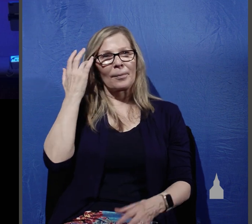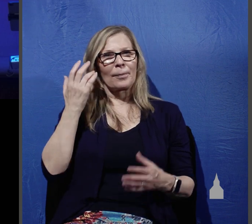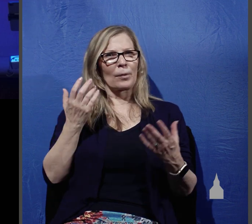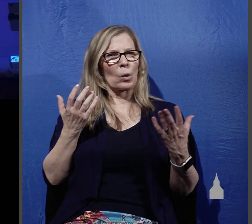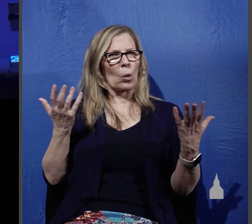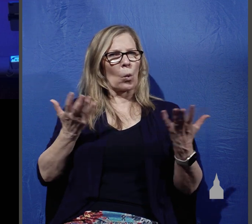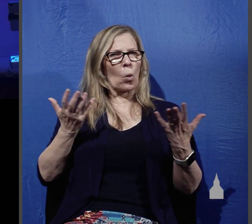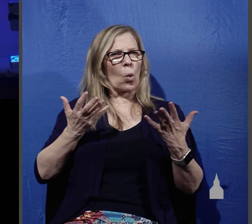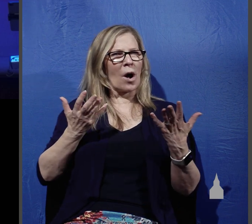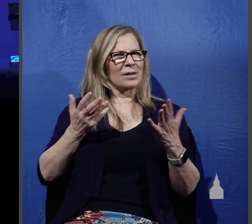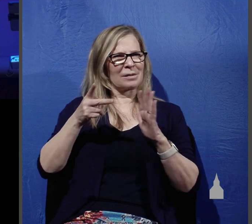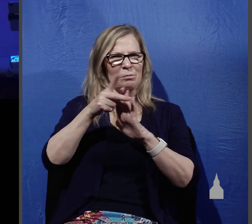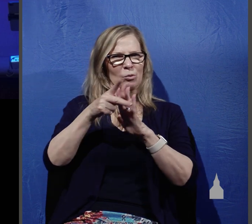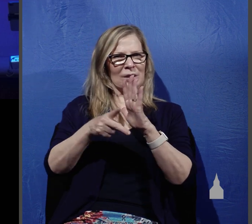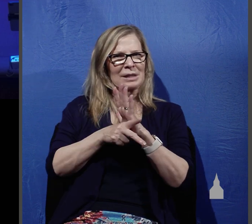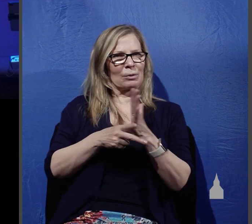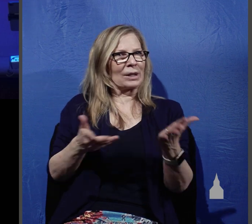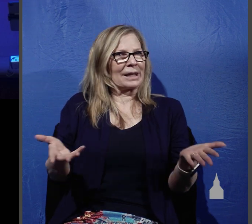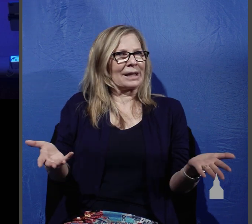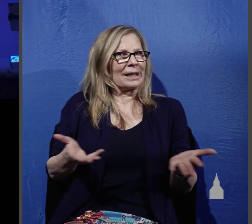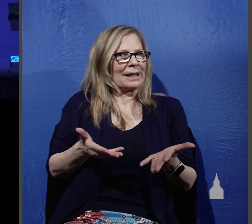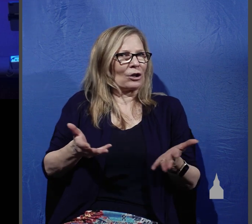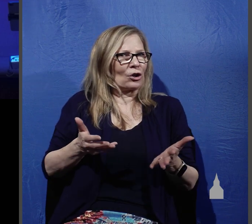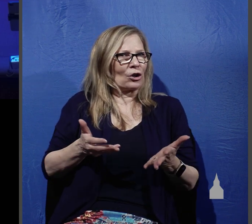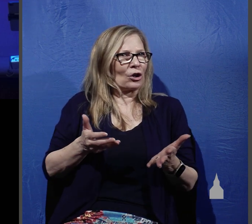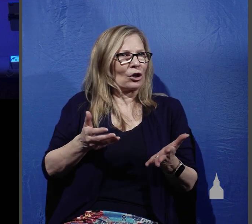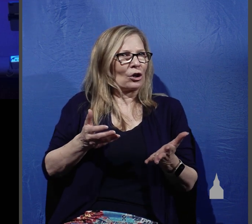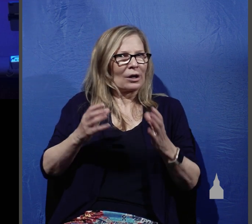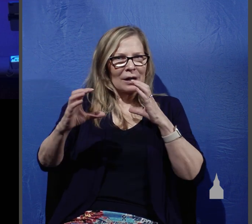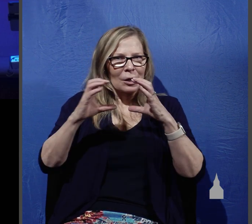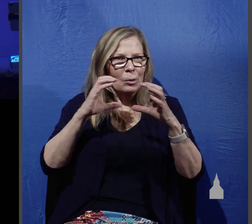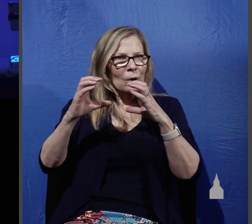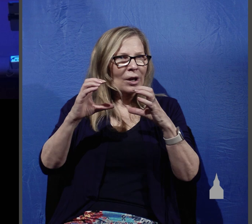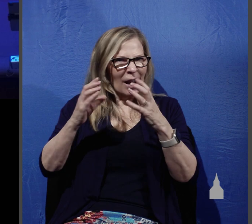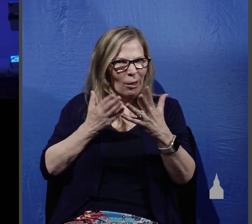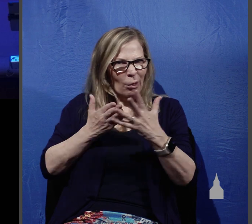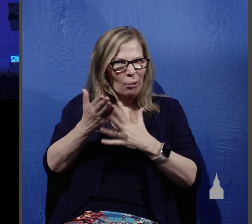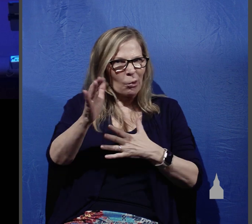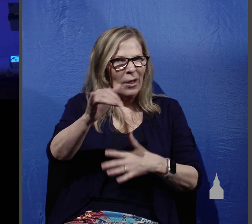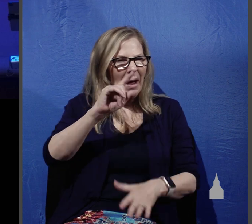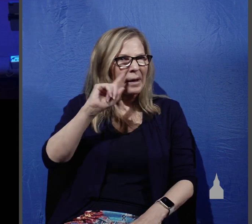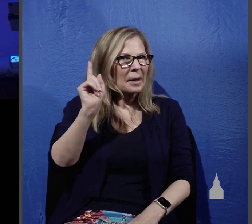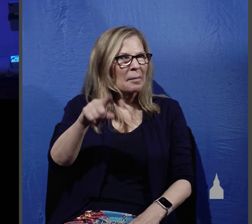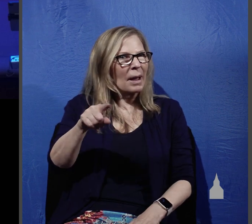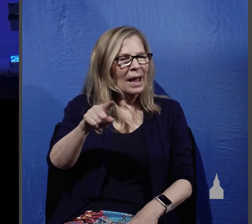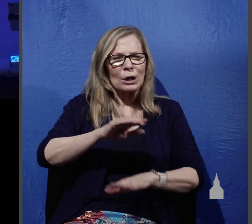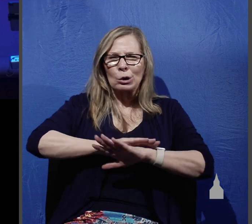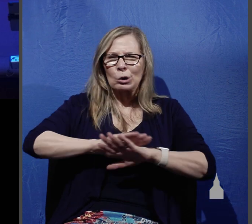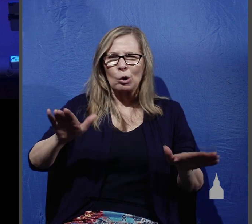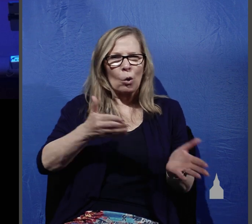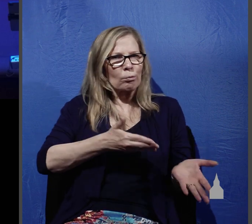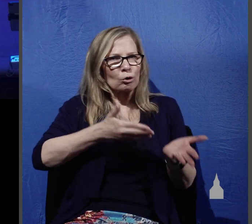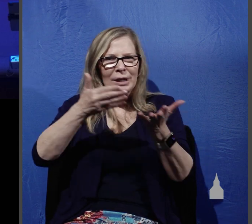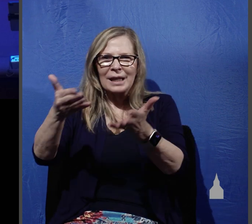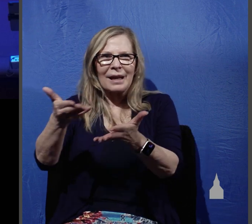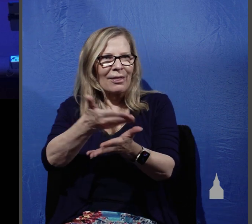the timeless principle that he was conveying through this command not to take any supplies with them